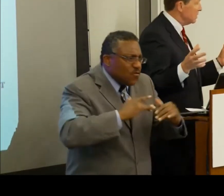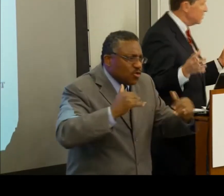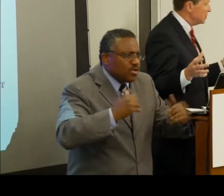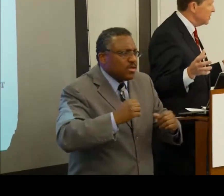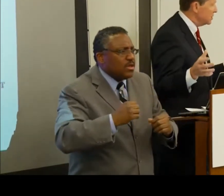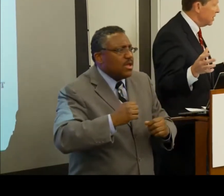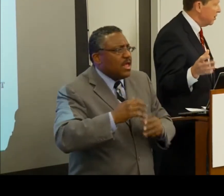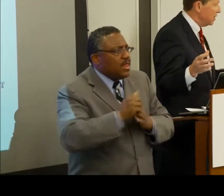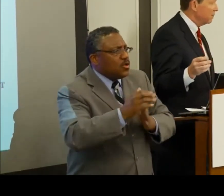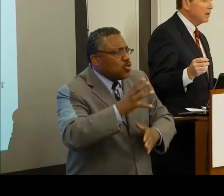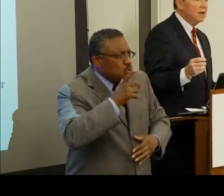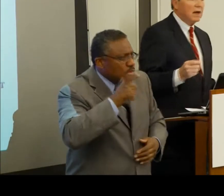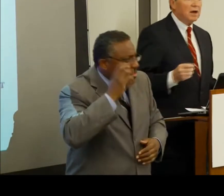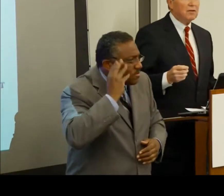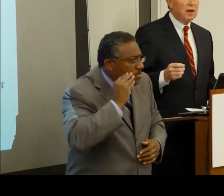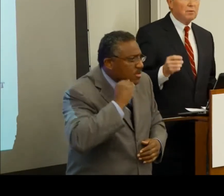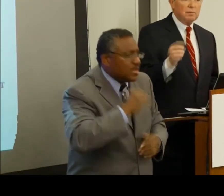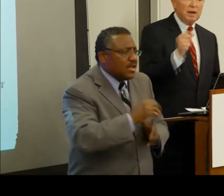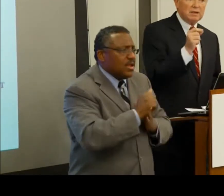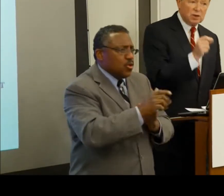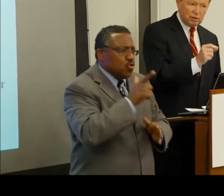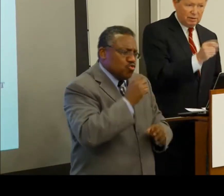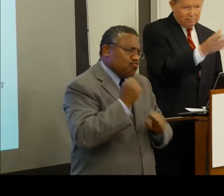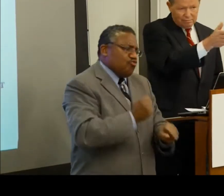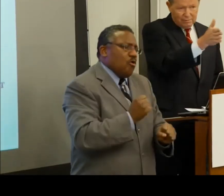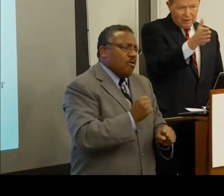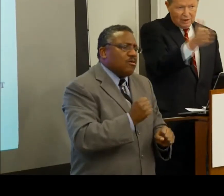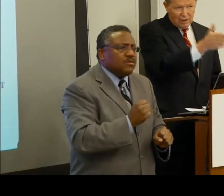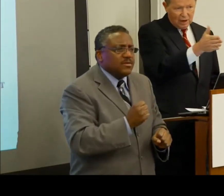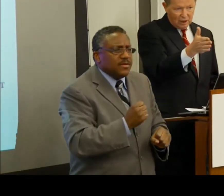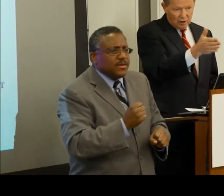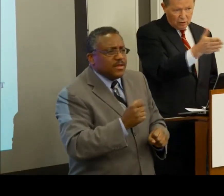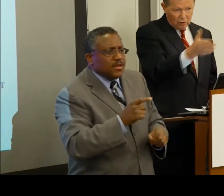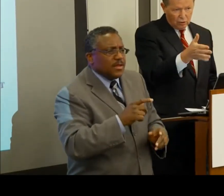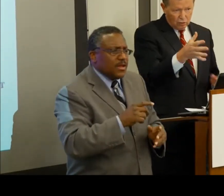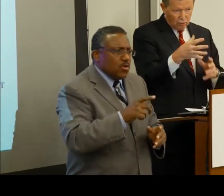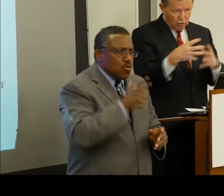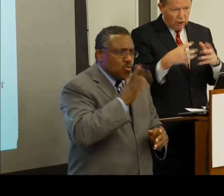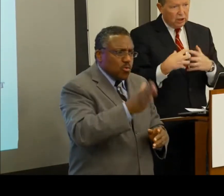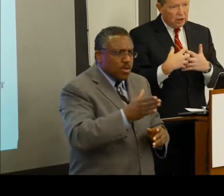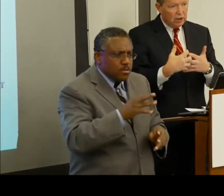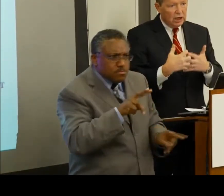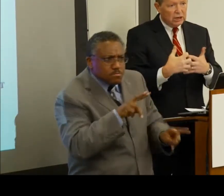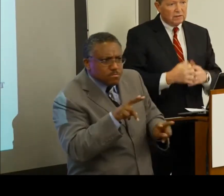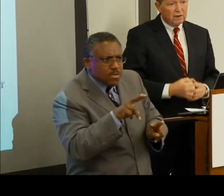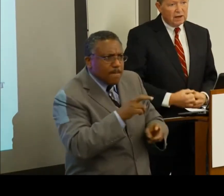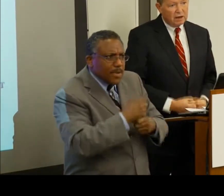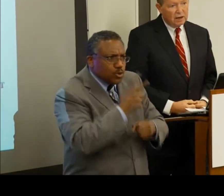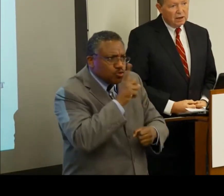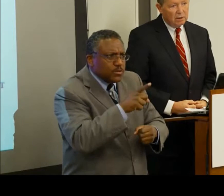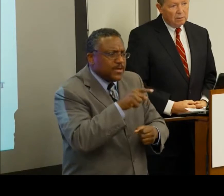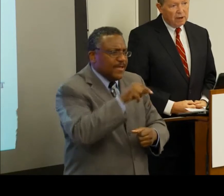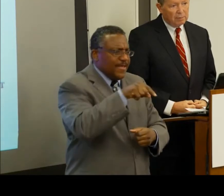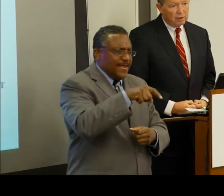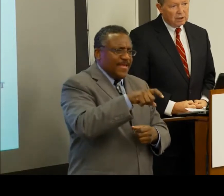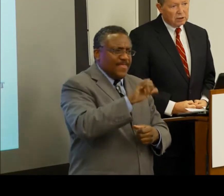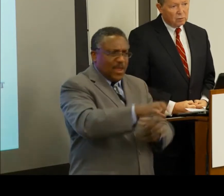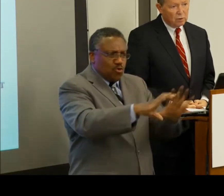experienced leaders in this area that would make certain the needs of that